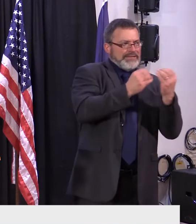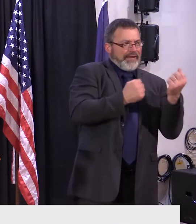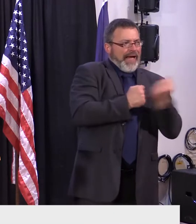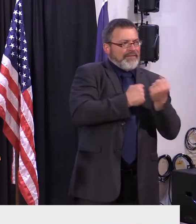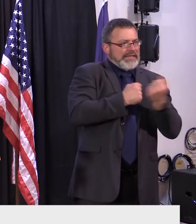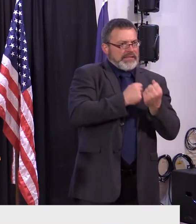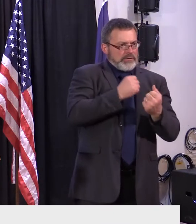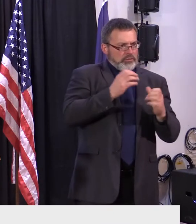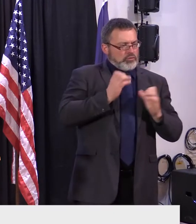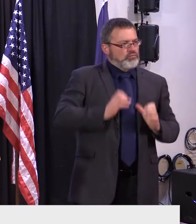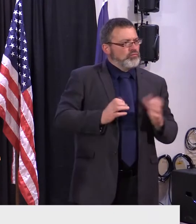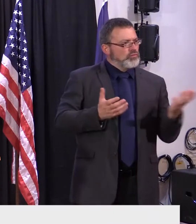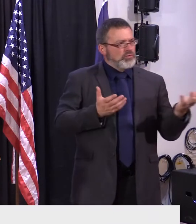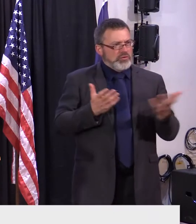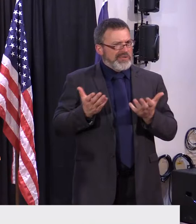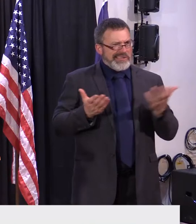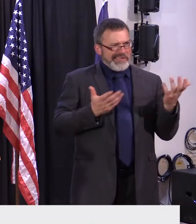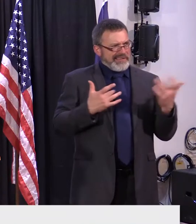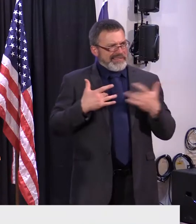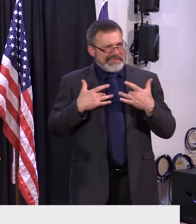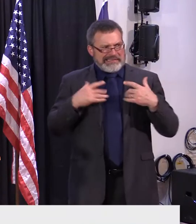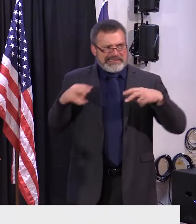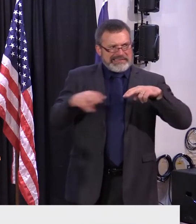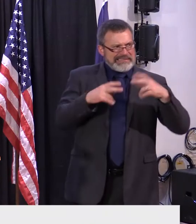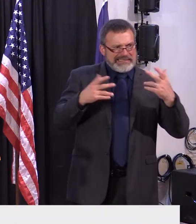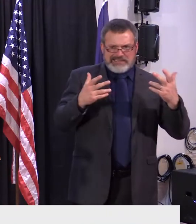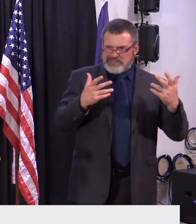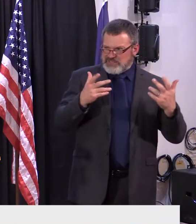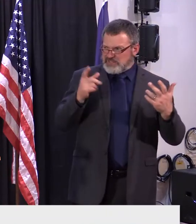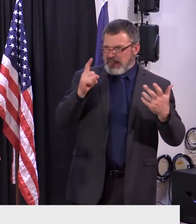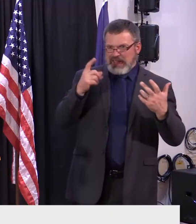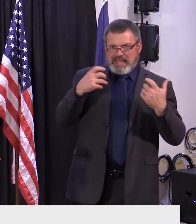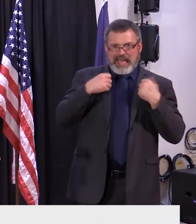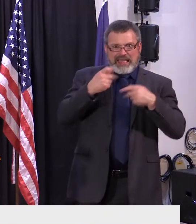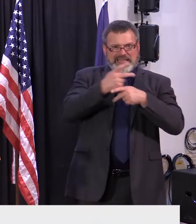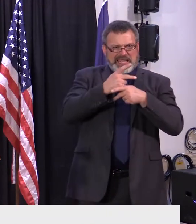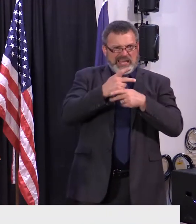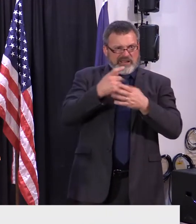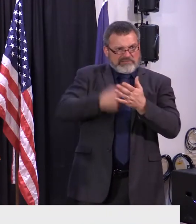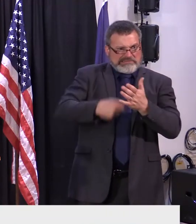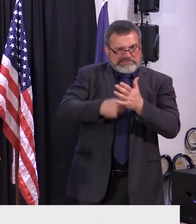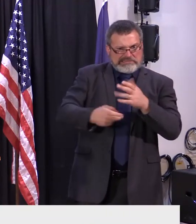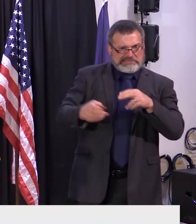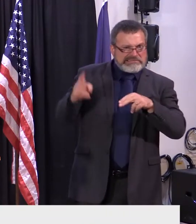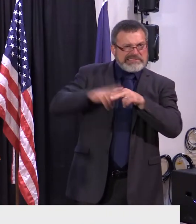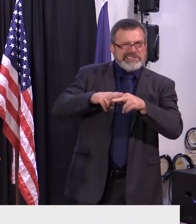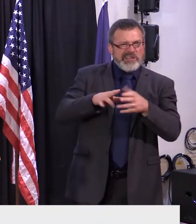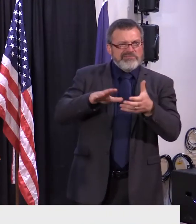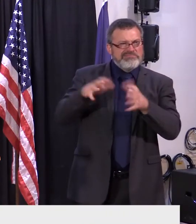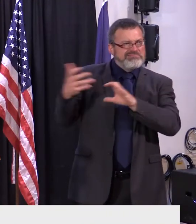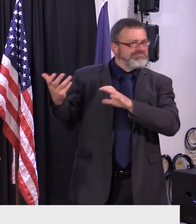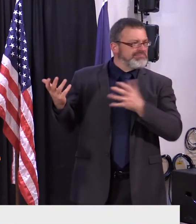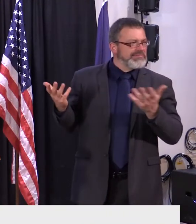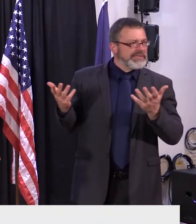health care snafu that we're in right now? Well, again, due to the pandemic and inflation